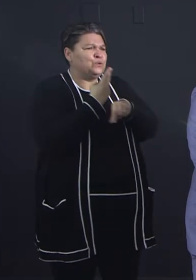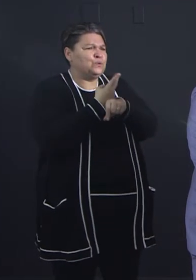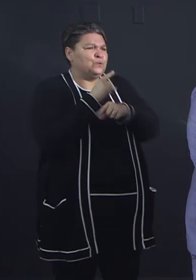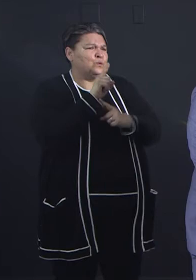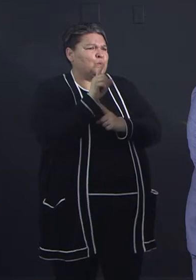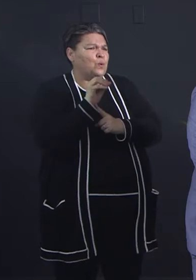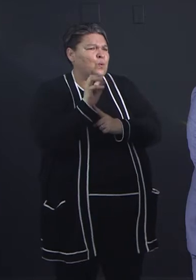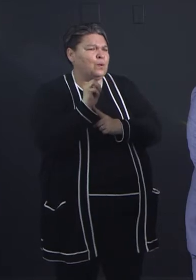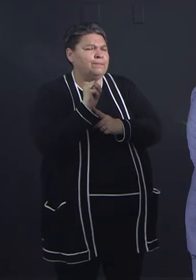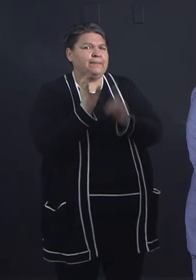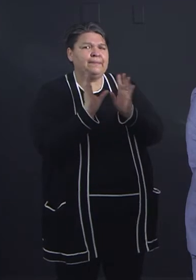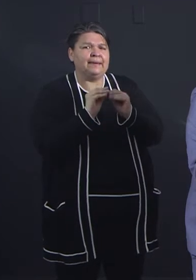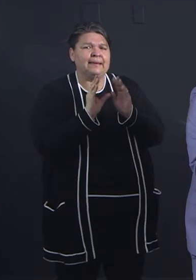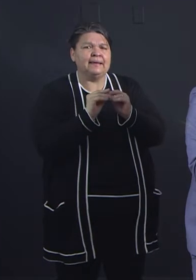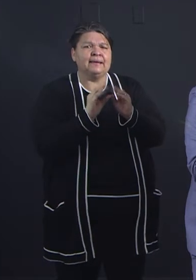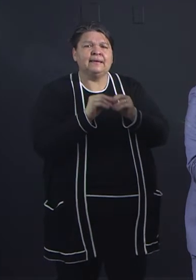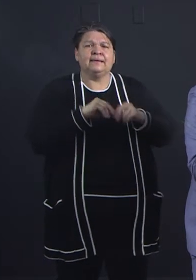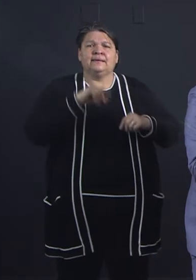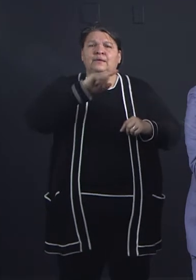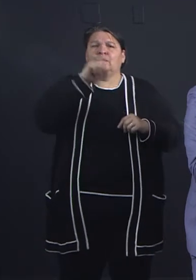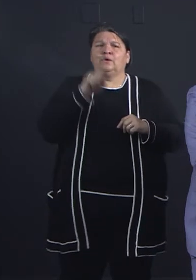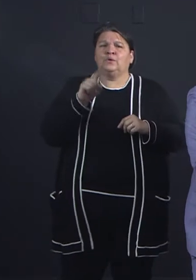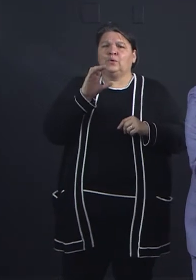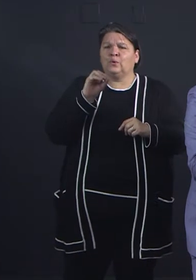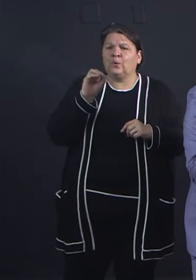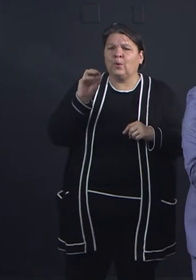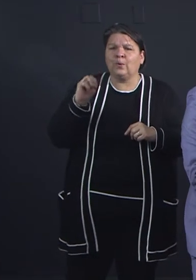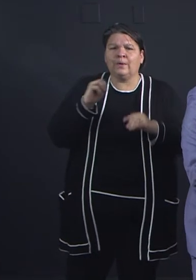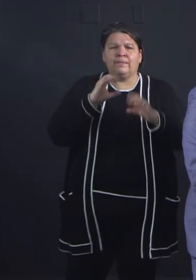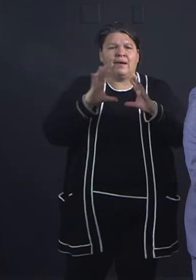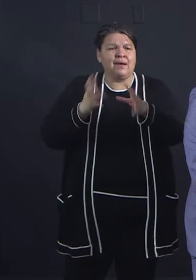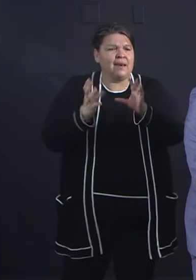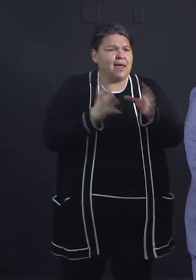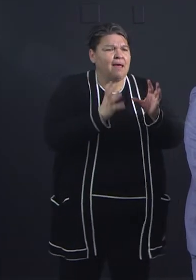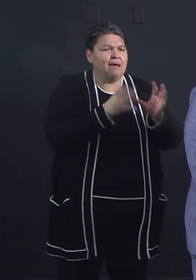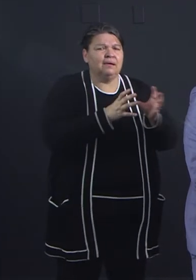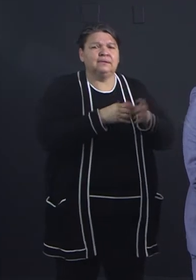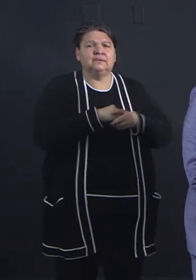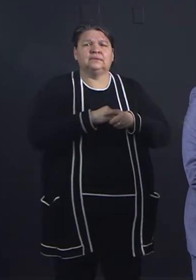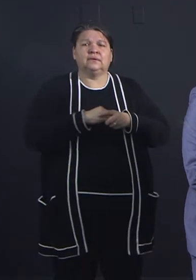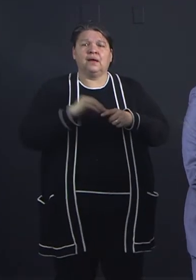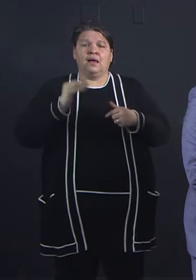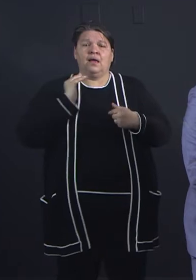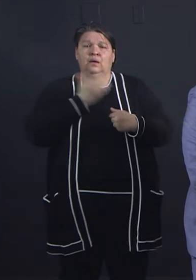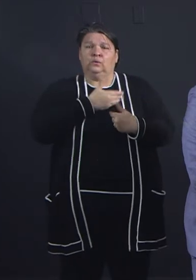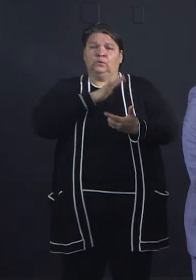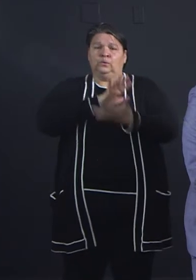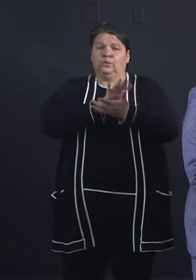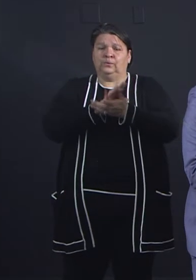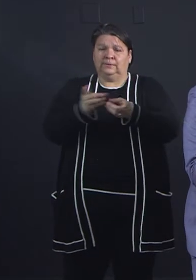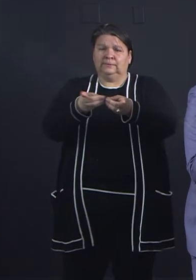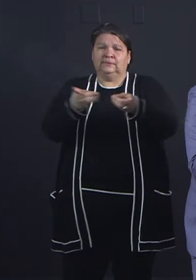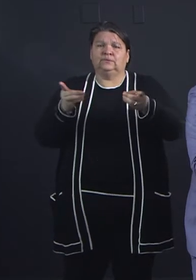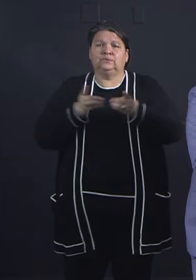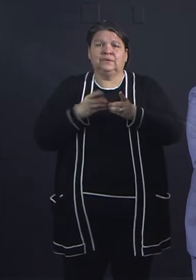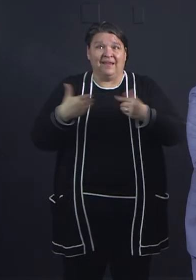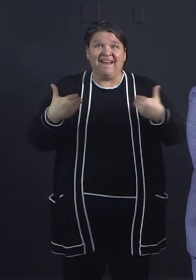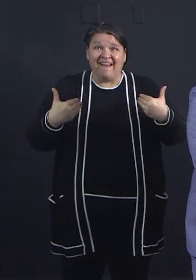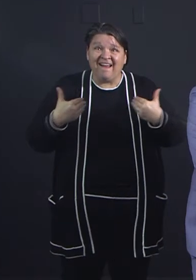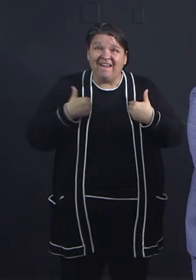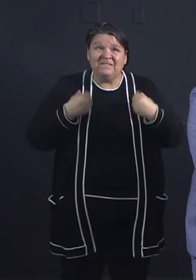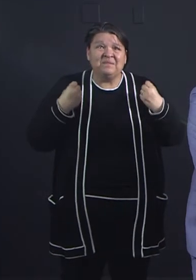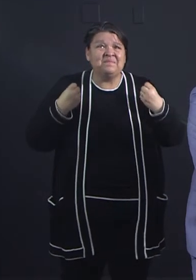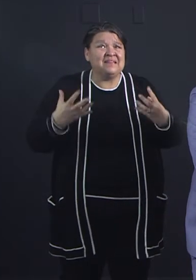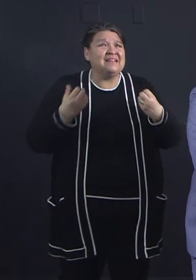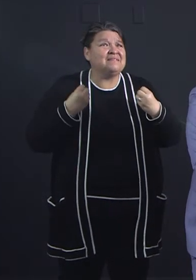bit of a challenge also because there is a digital divide in our school district. Many of our students, we found, either did not have